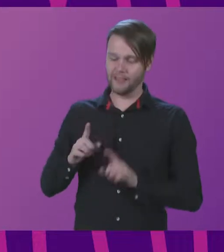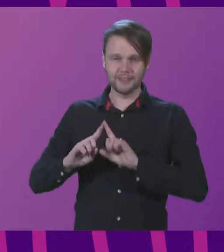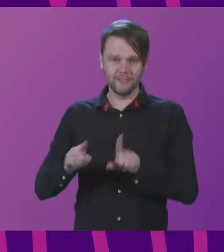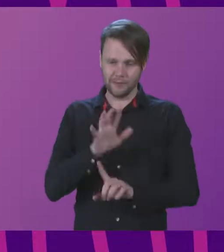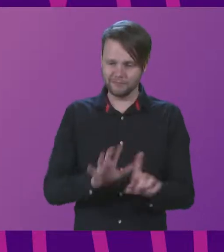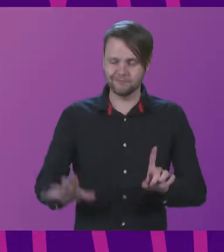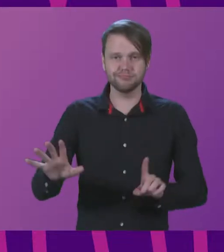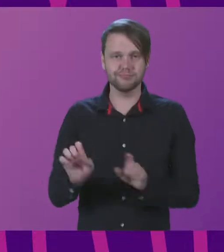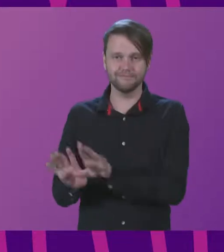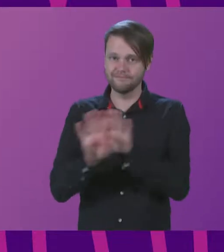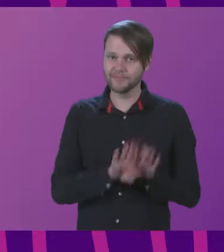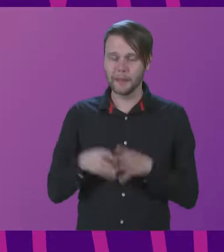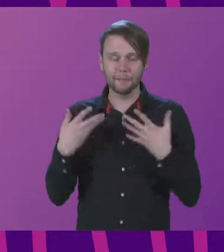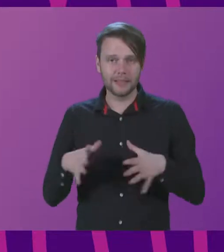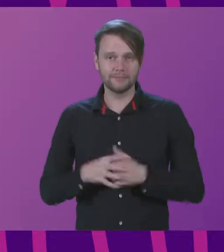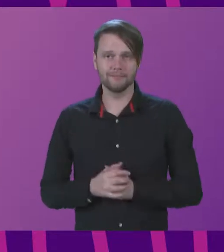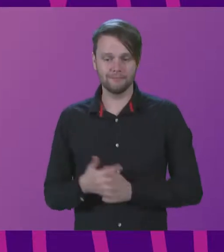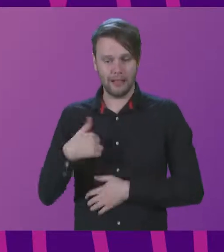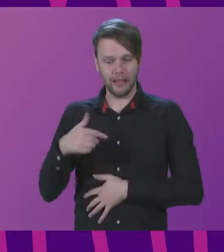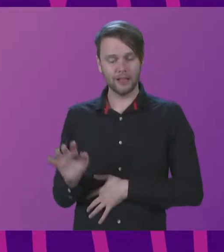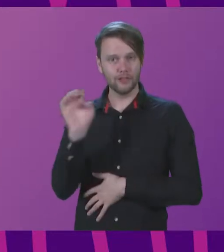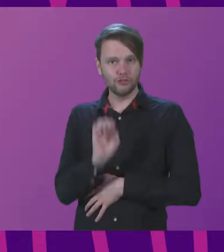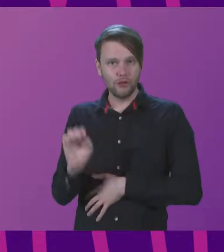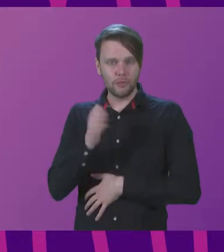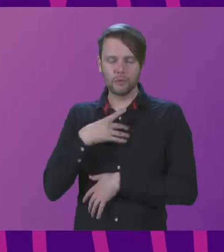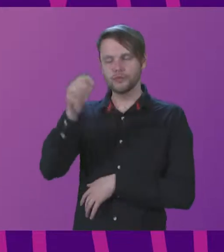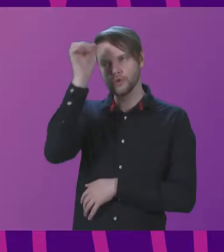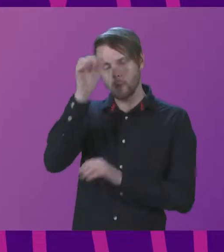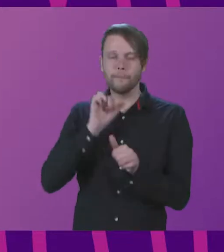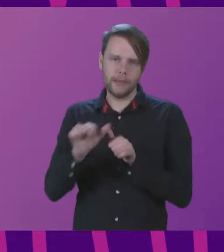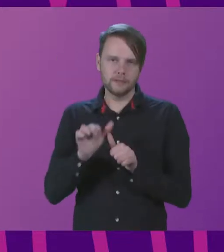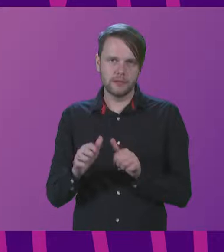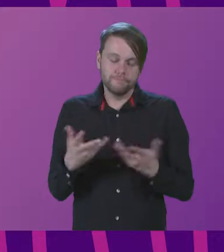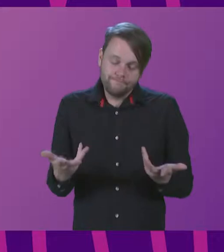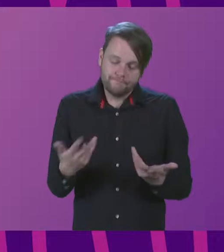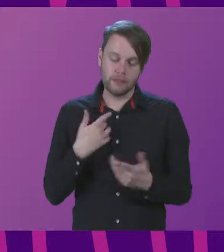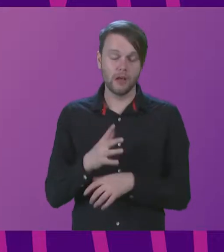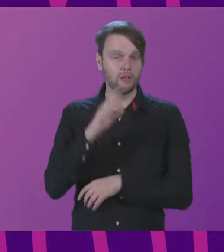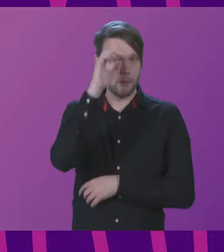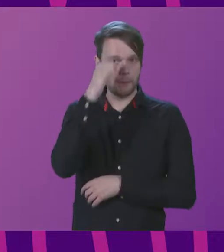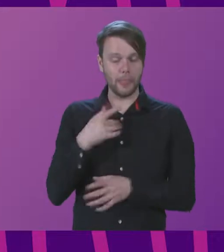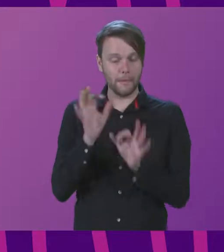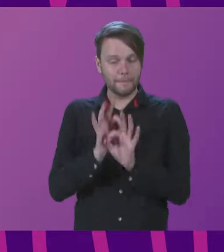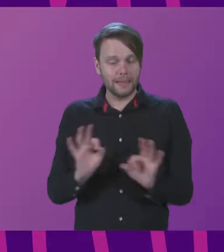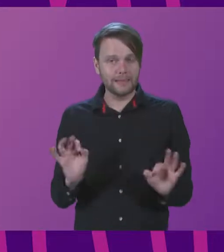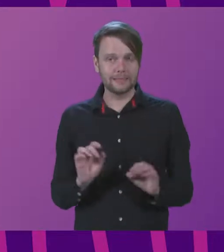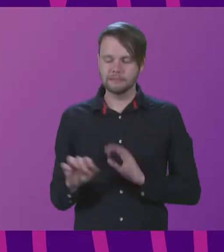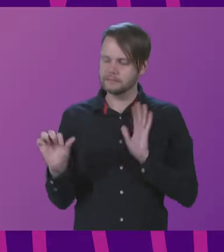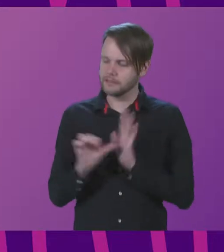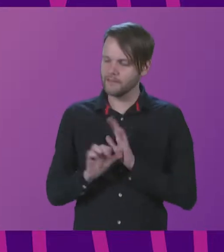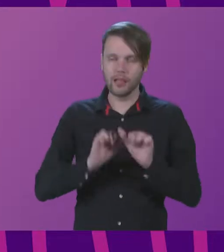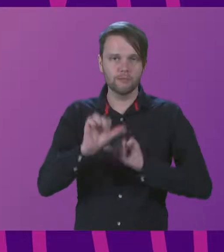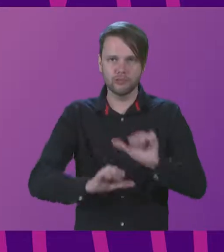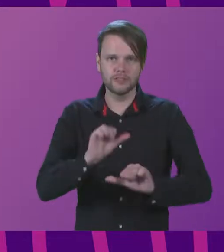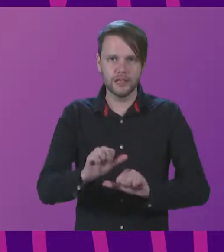continents. We in Europe should have known better, but we have been reminded that peace is a difficult process, not a